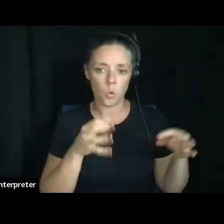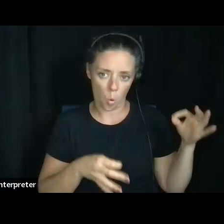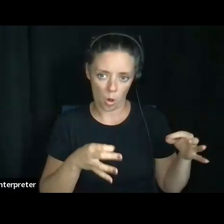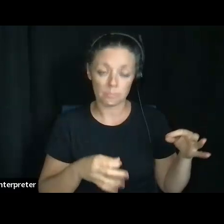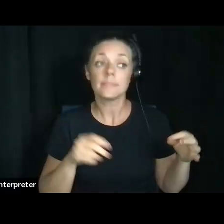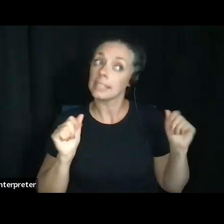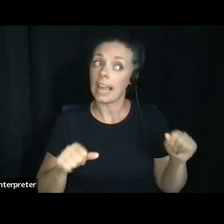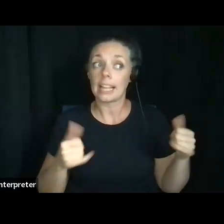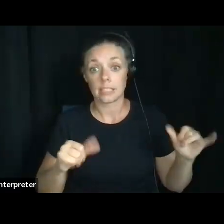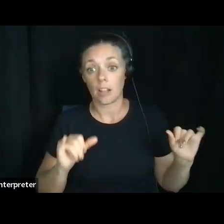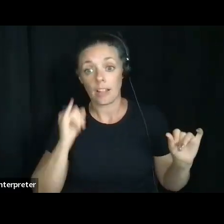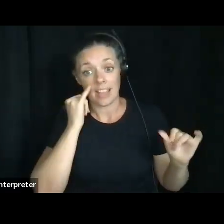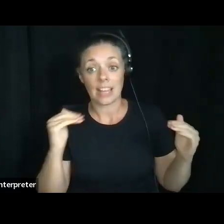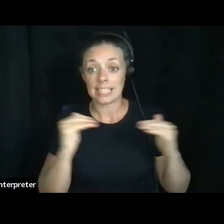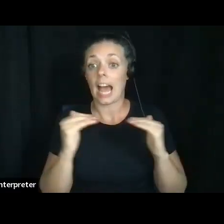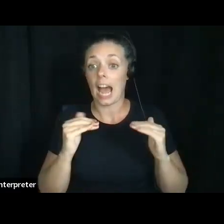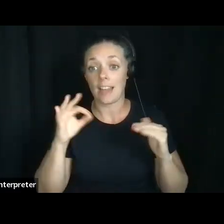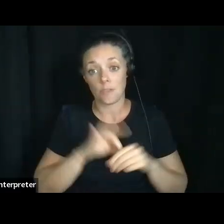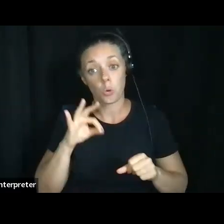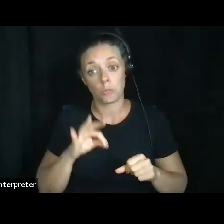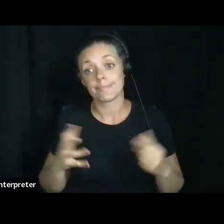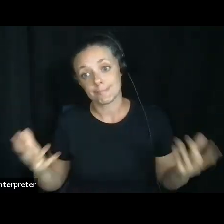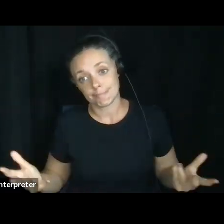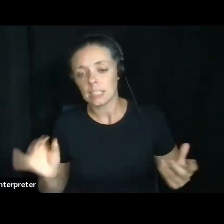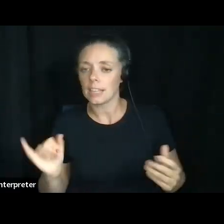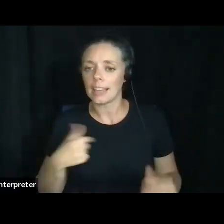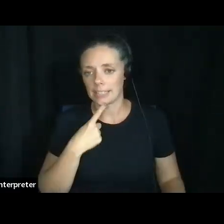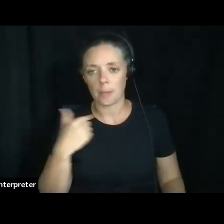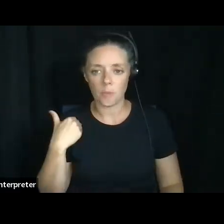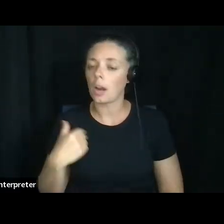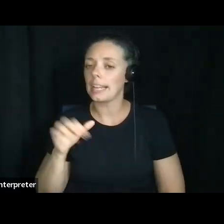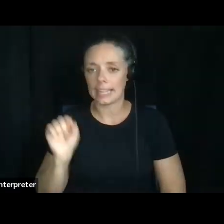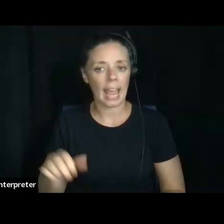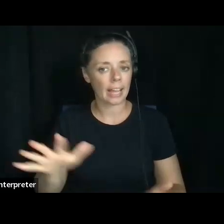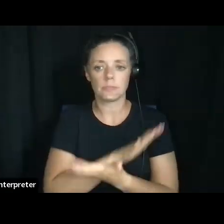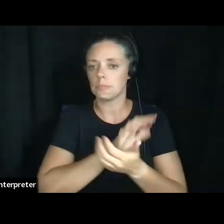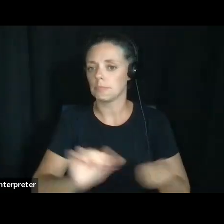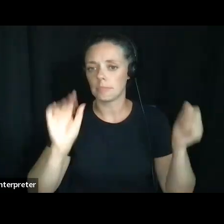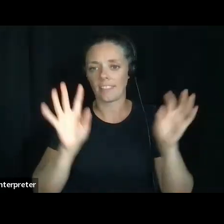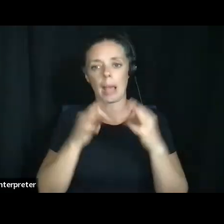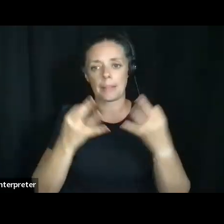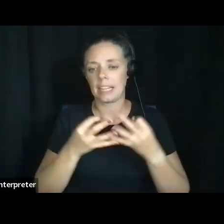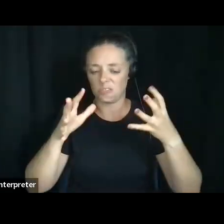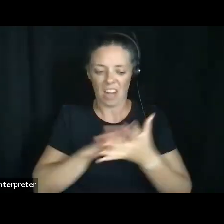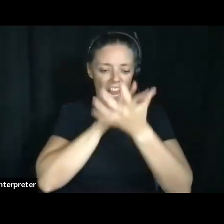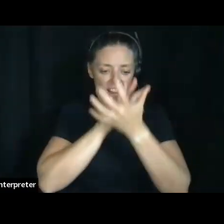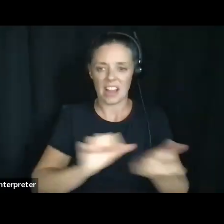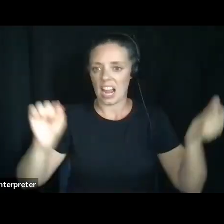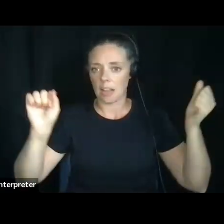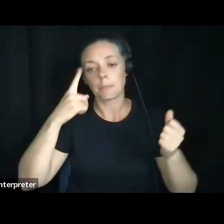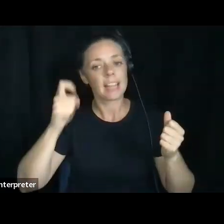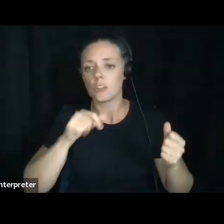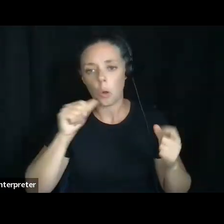vote. Um, like I said before, I mean, this can tear families apart because they don't agree.